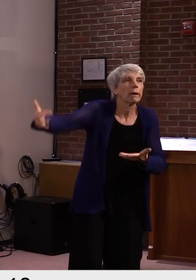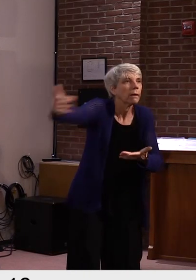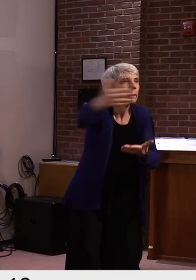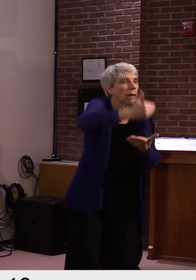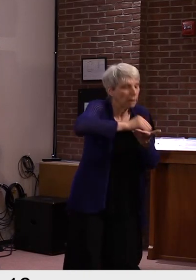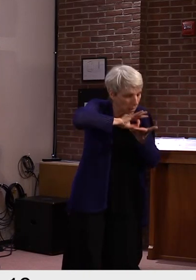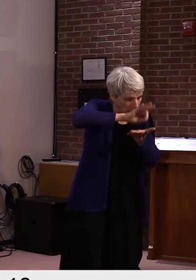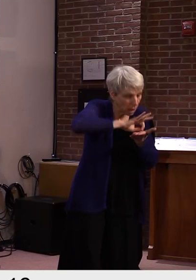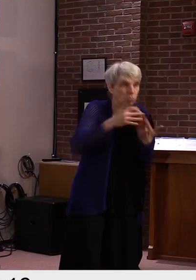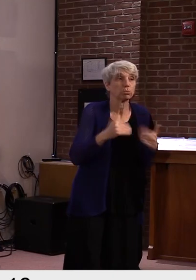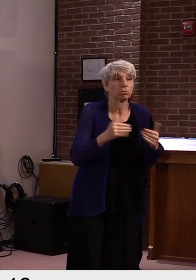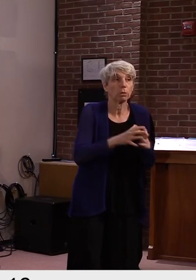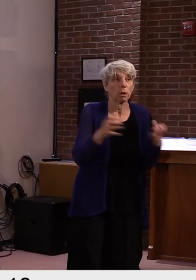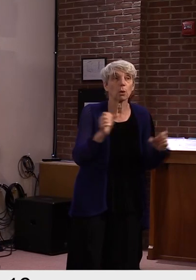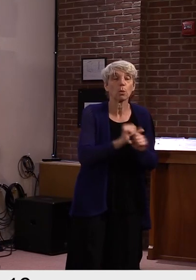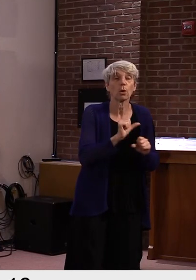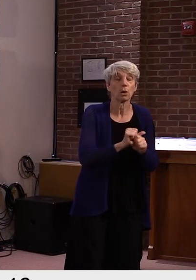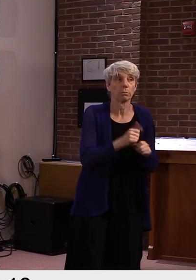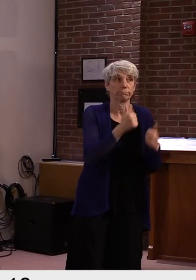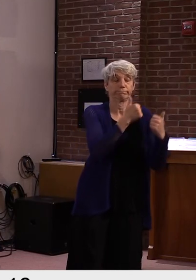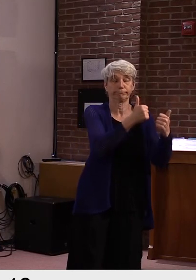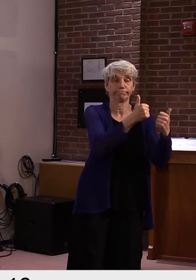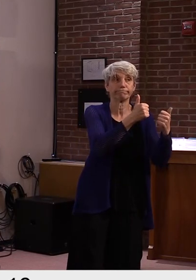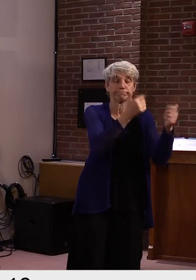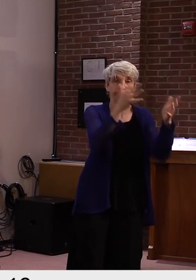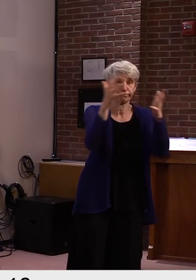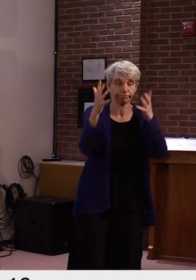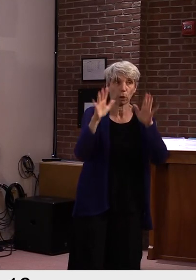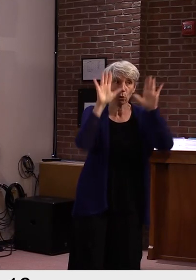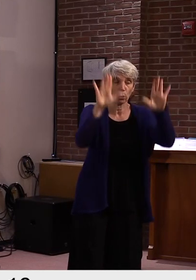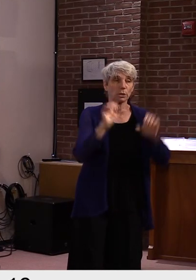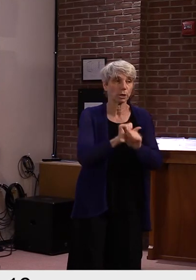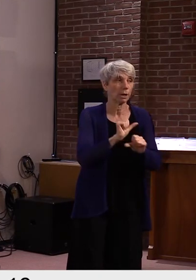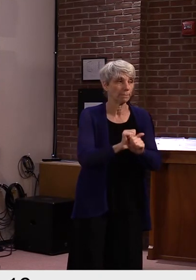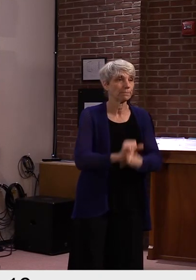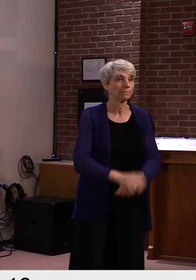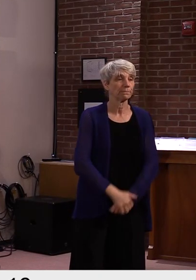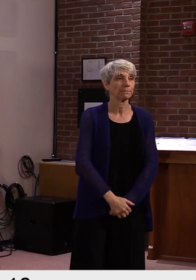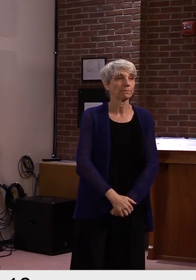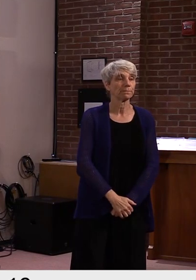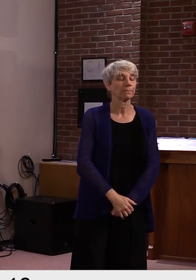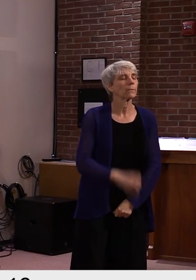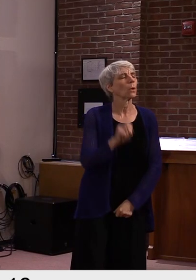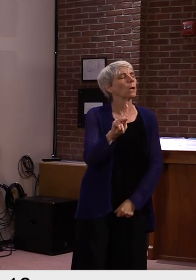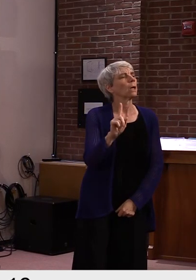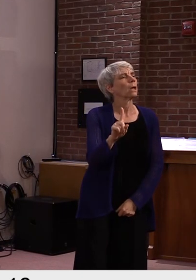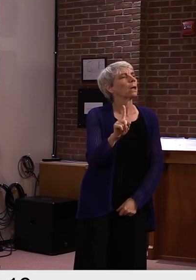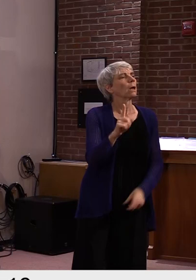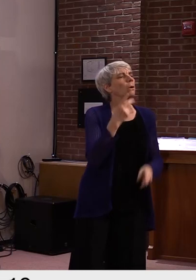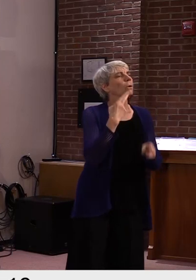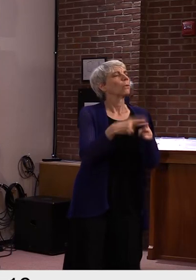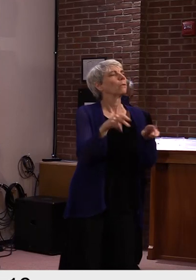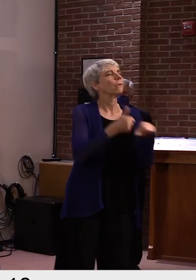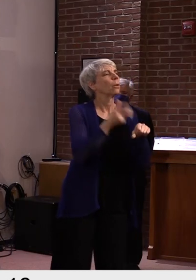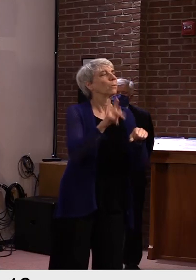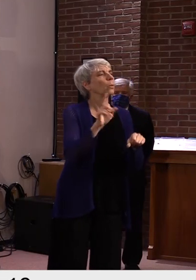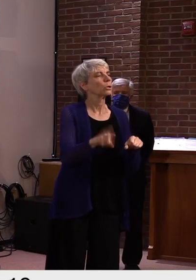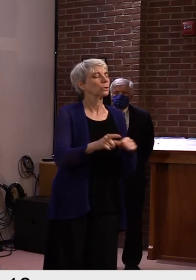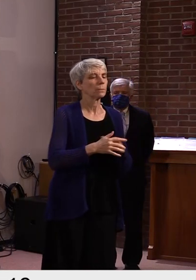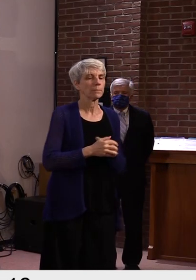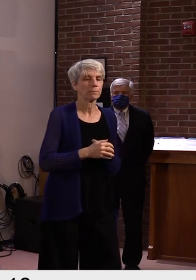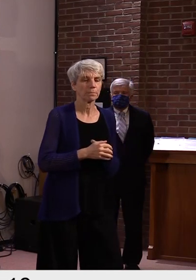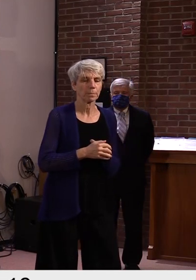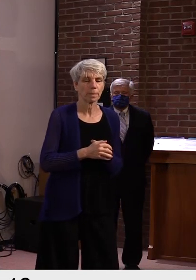and counting them and so forth. So I think everyone did a great job. Okay. One quick follow up. What are your